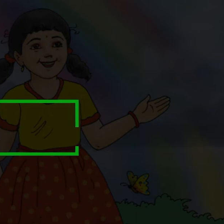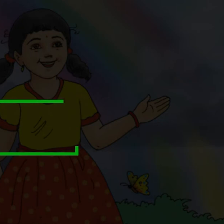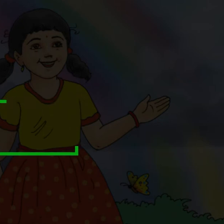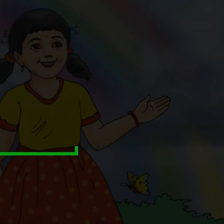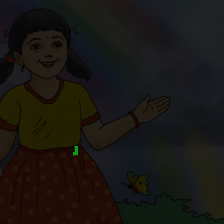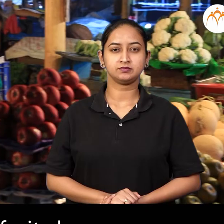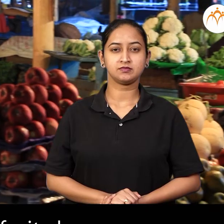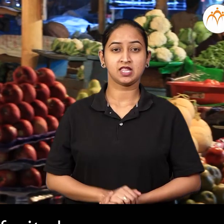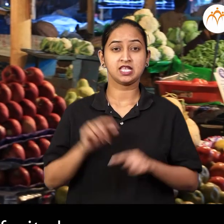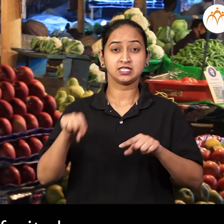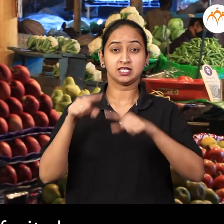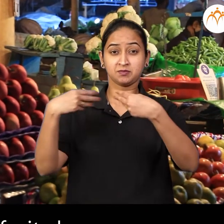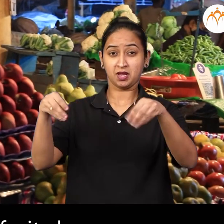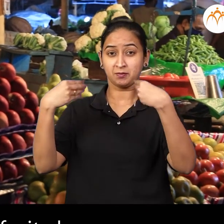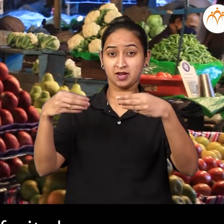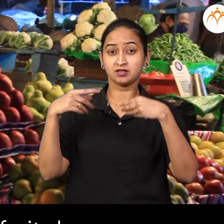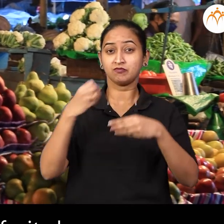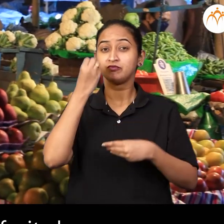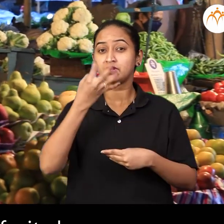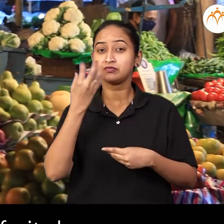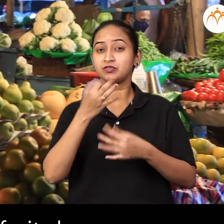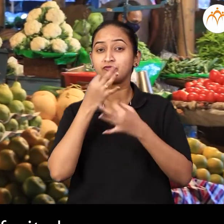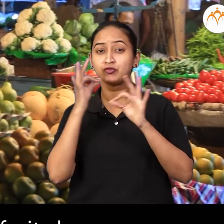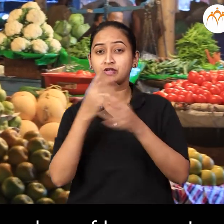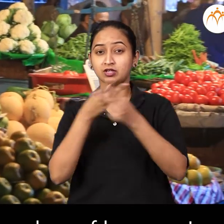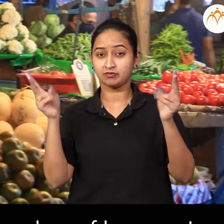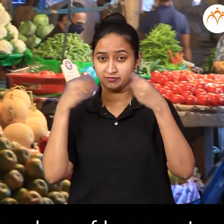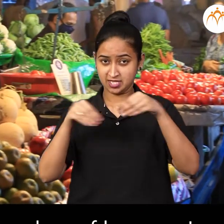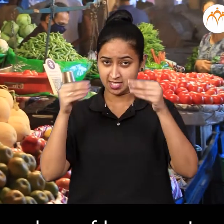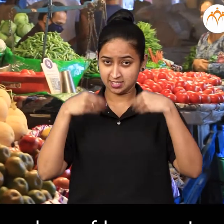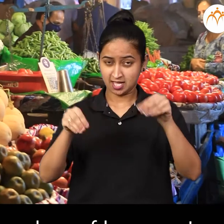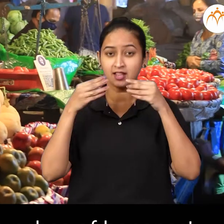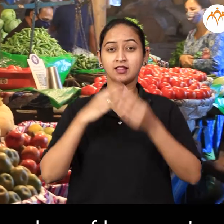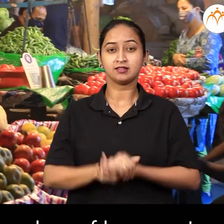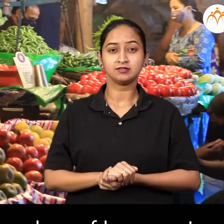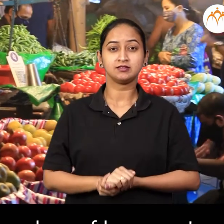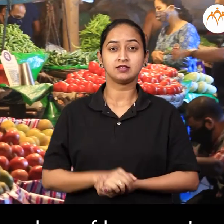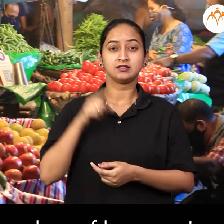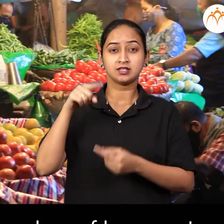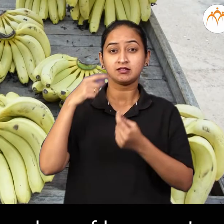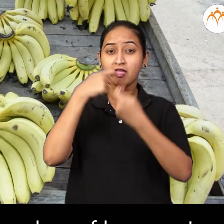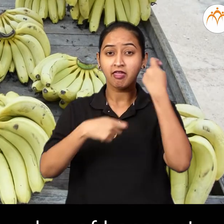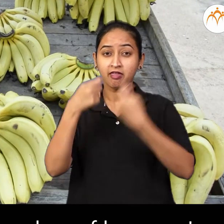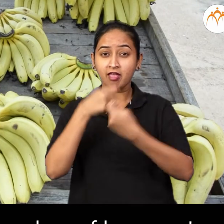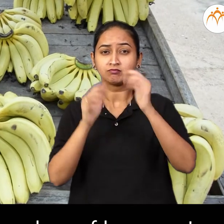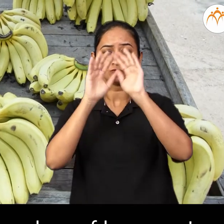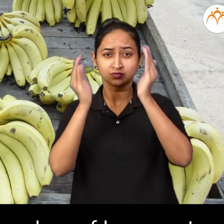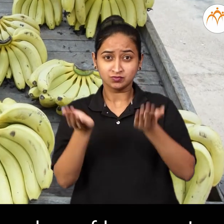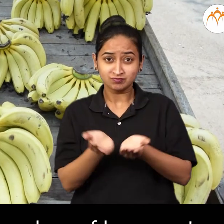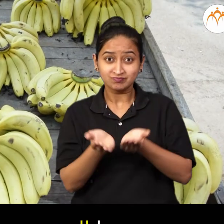This is a fruit shop These are some bunches of bananas Some